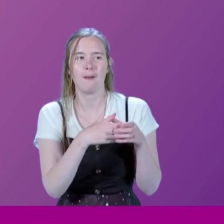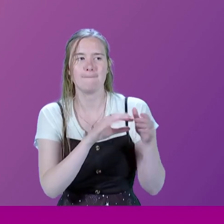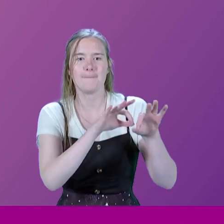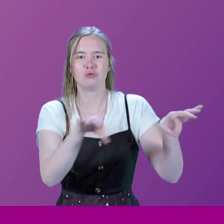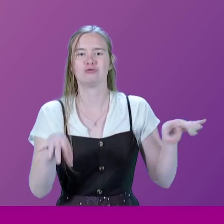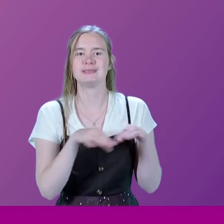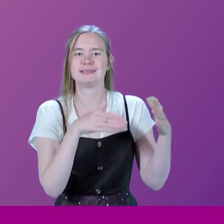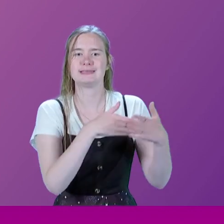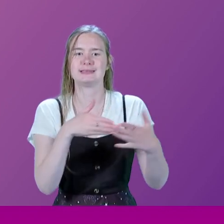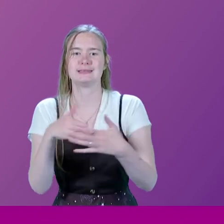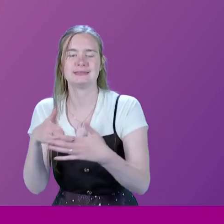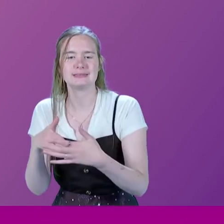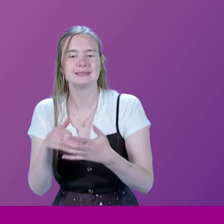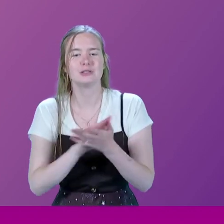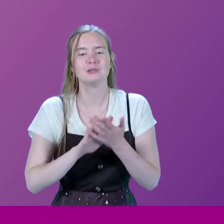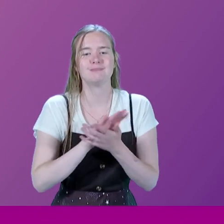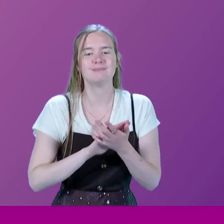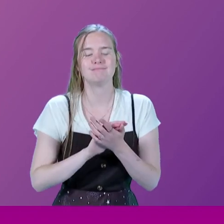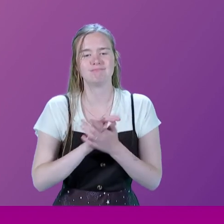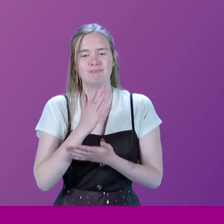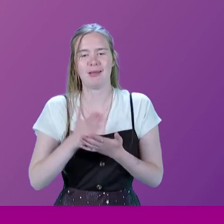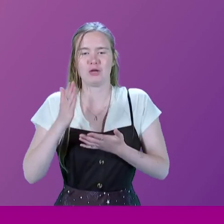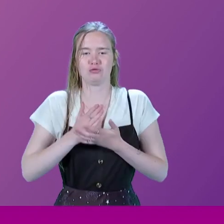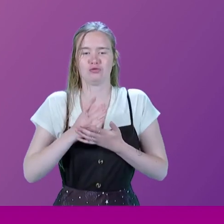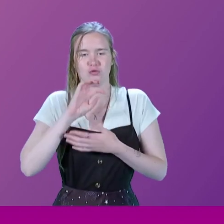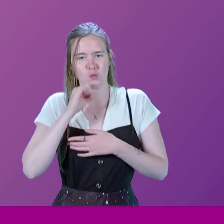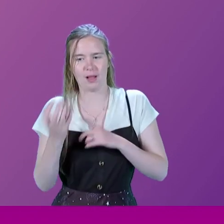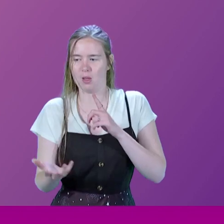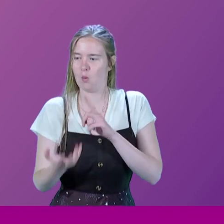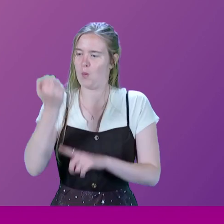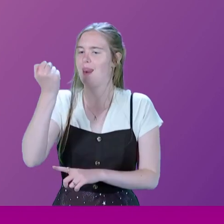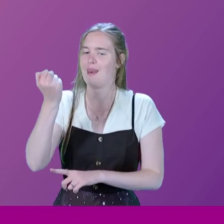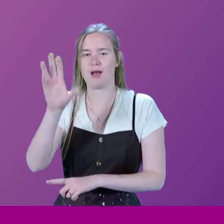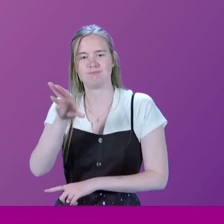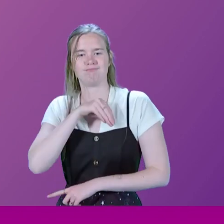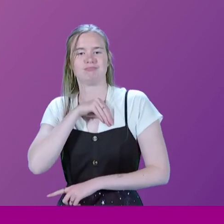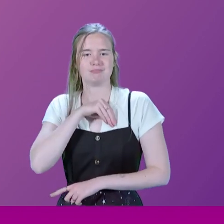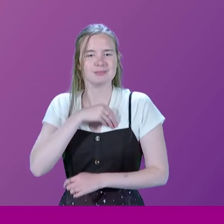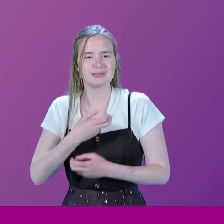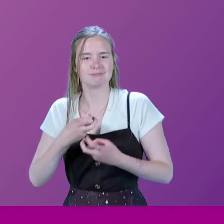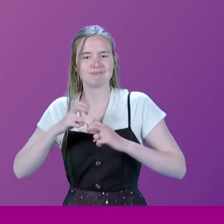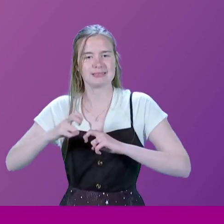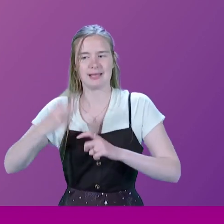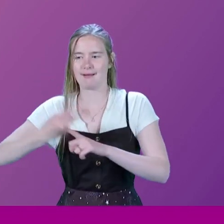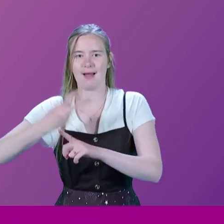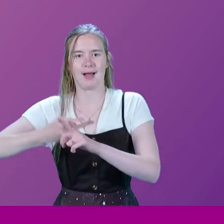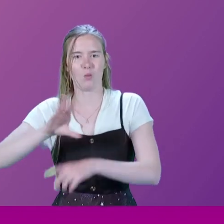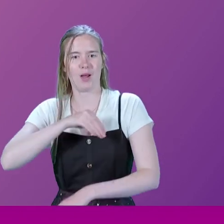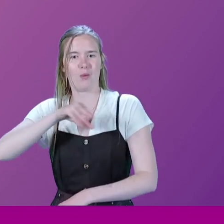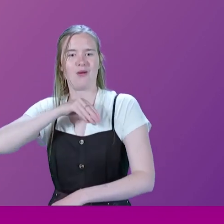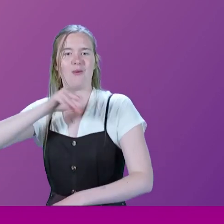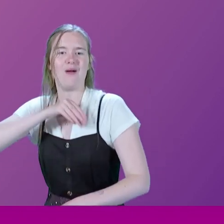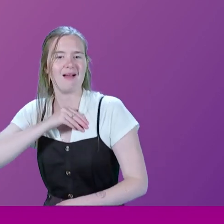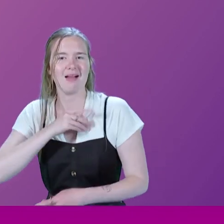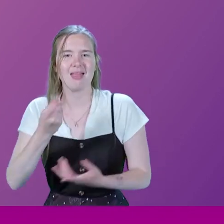you know, you ensure that you're going to win a particular seat again and again and again. Again,